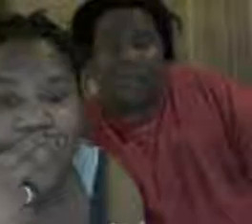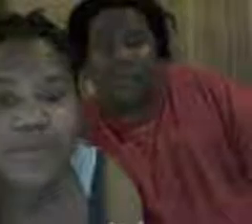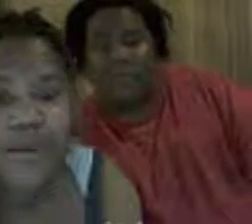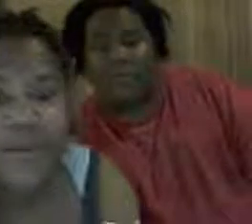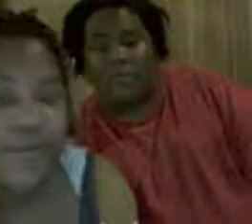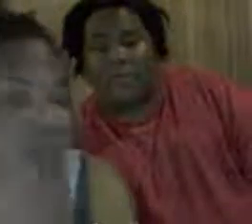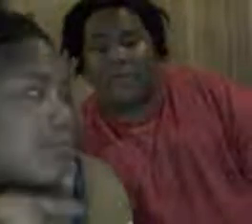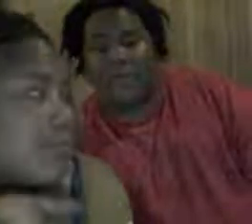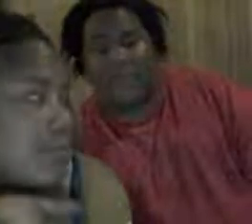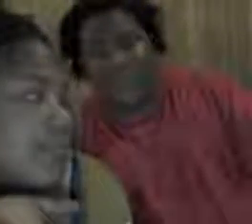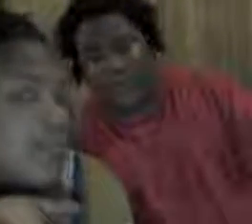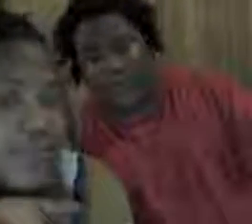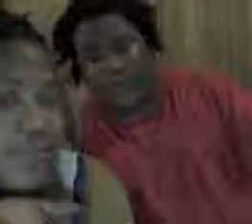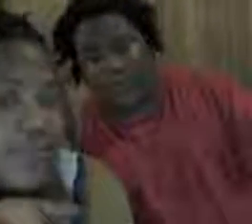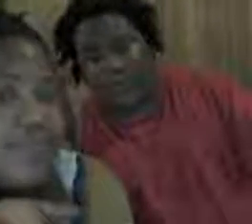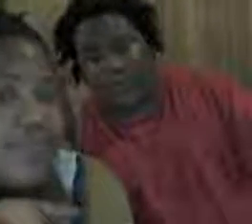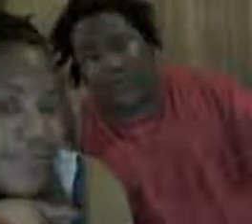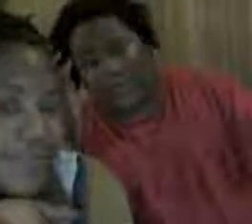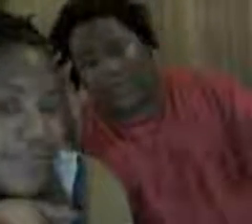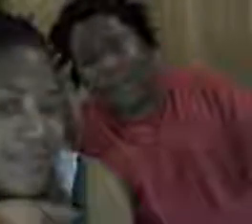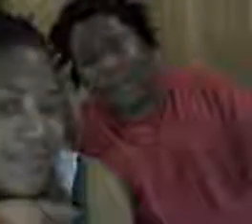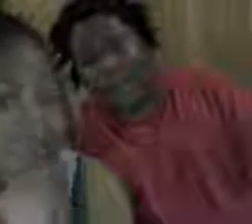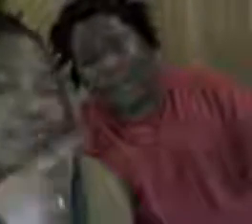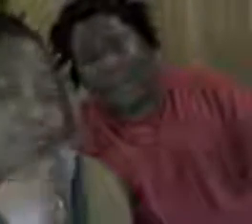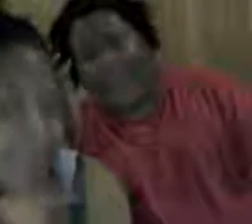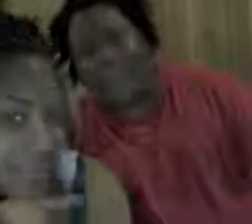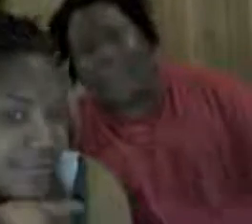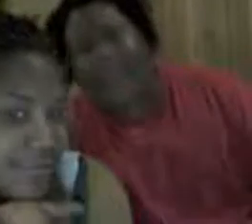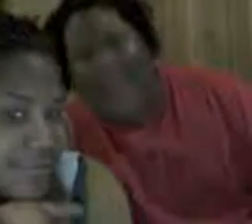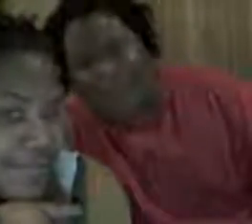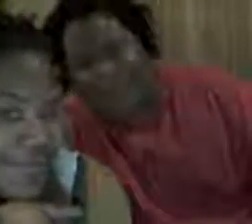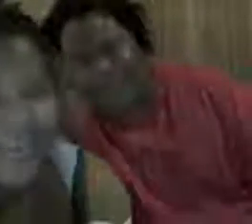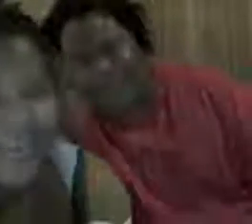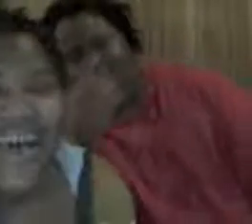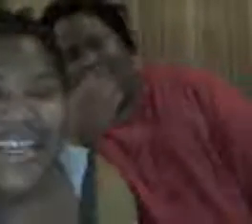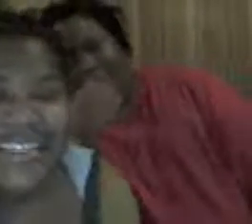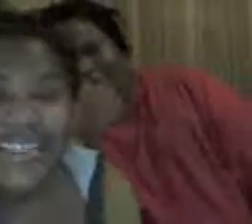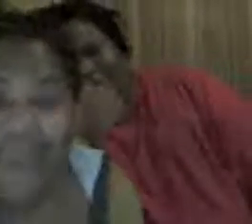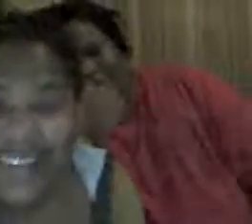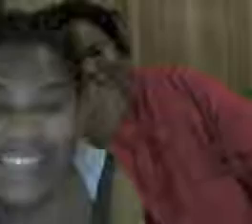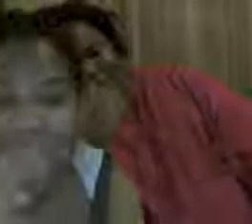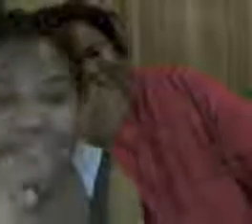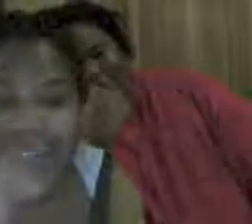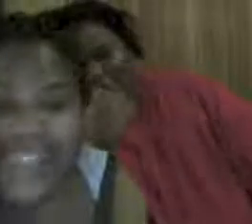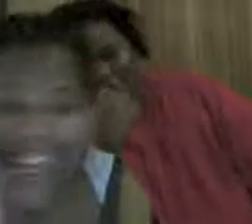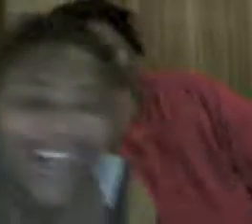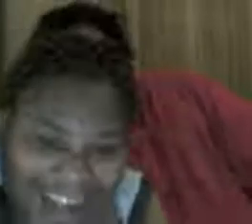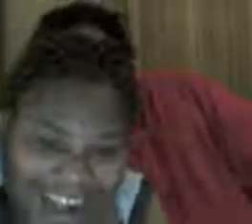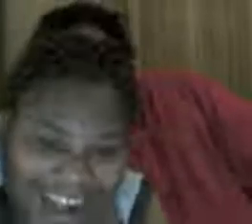the immortal words of Dee Snider, if it ain't metal, it's crap! SMOOCHES! Ha ha ha